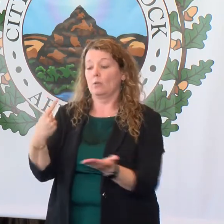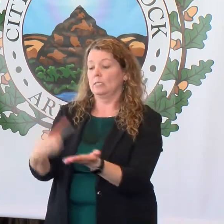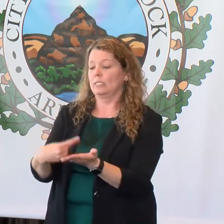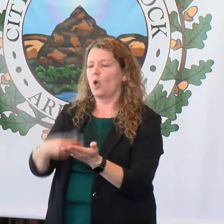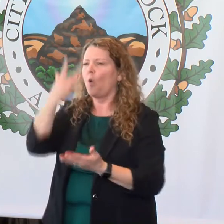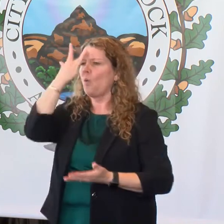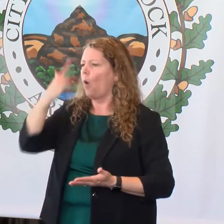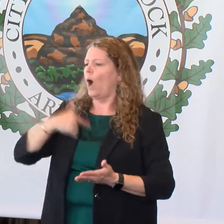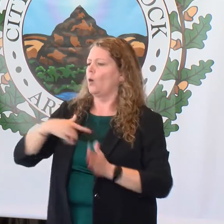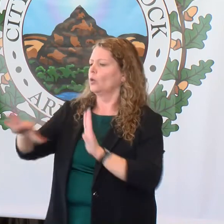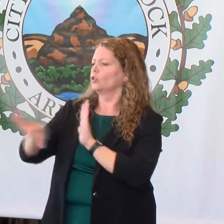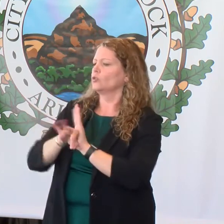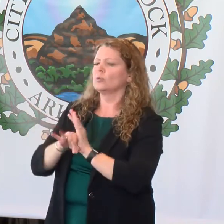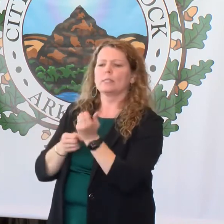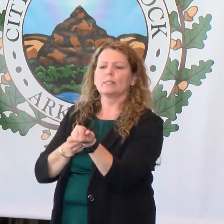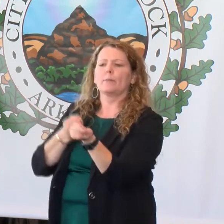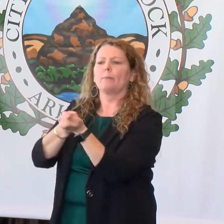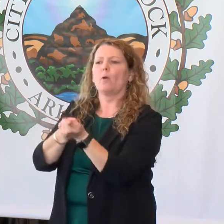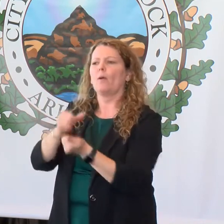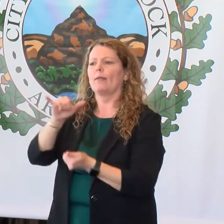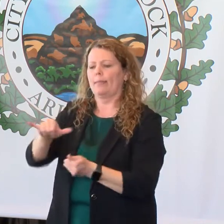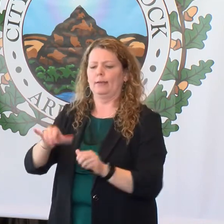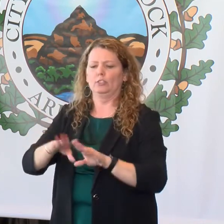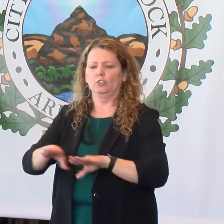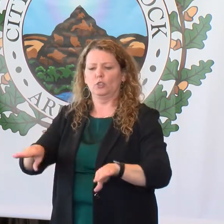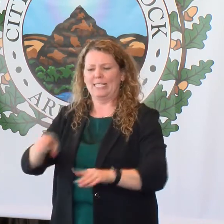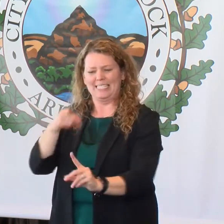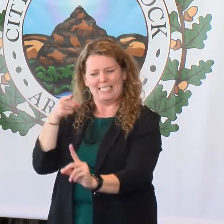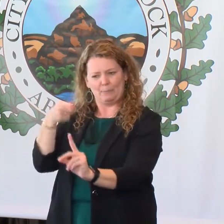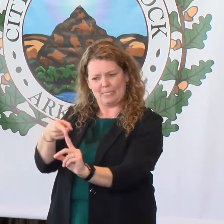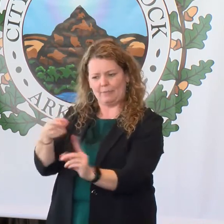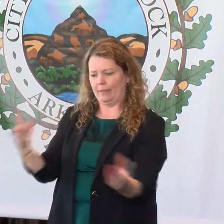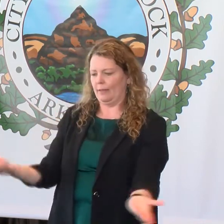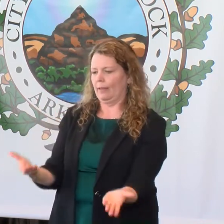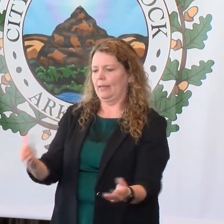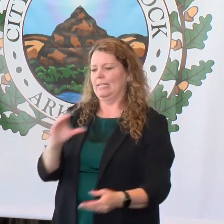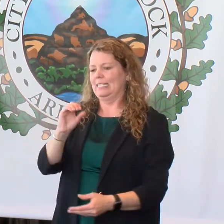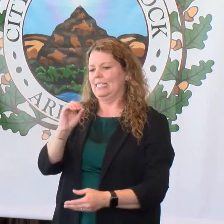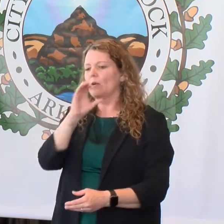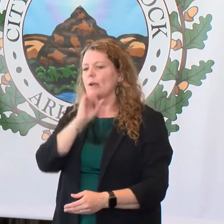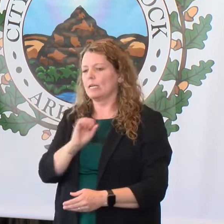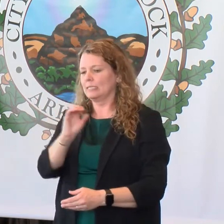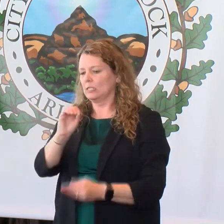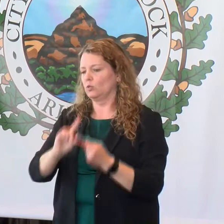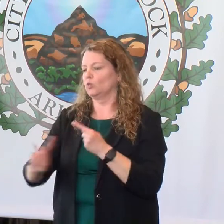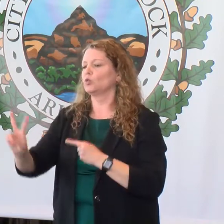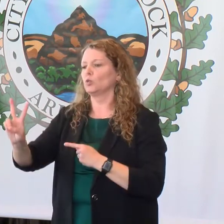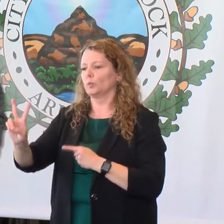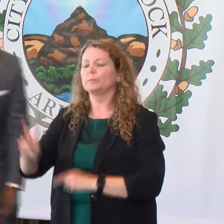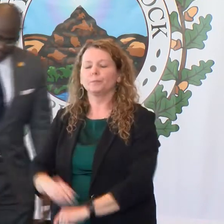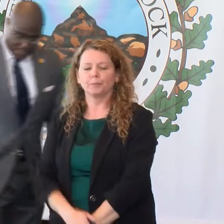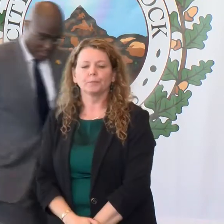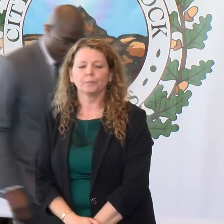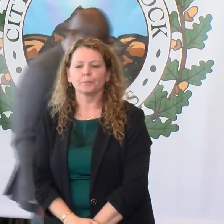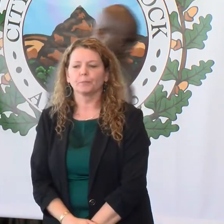choosing the why to focus on early childhood education specifically in the area of zero to two. Dr. Barf.